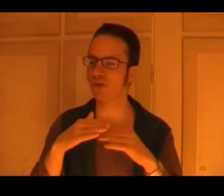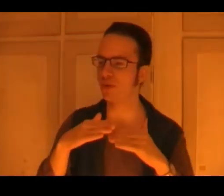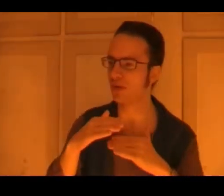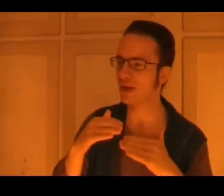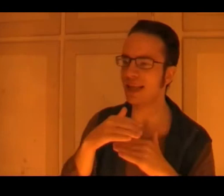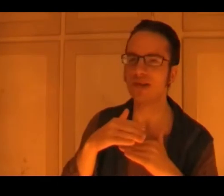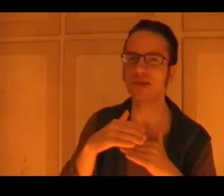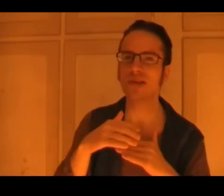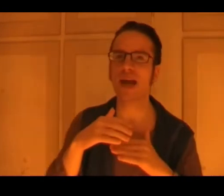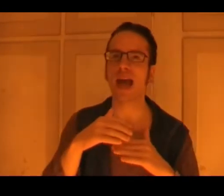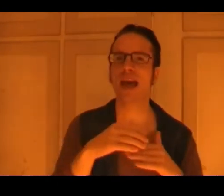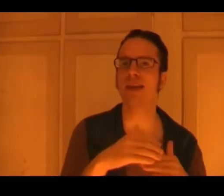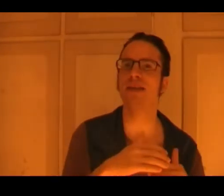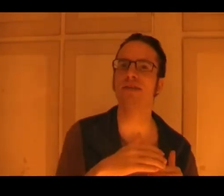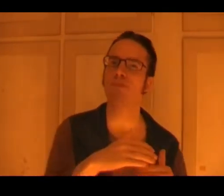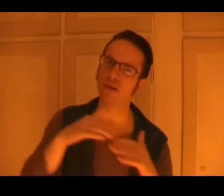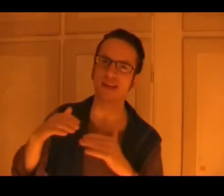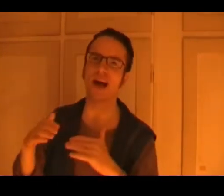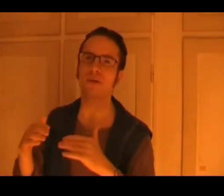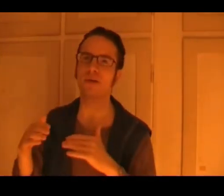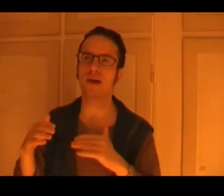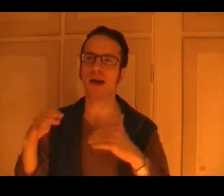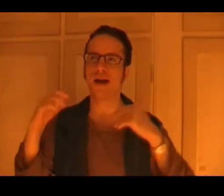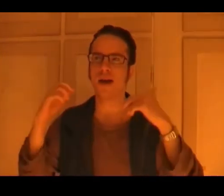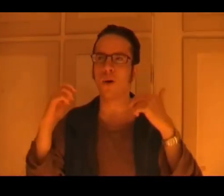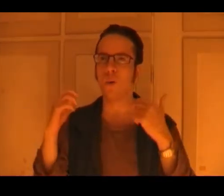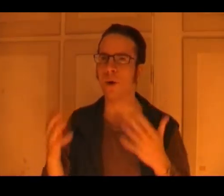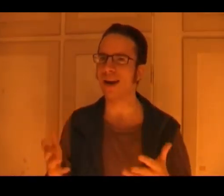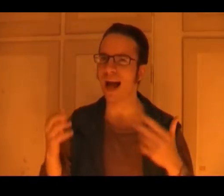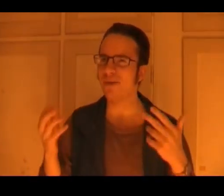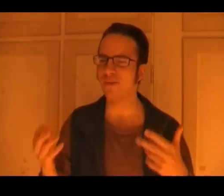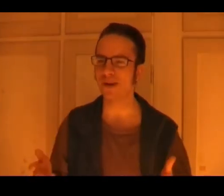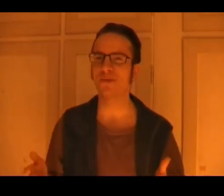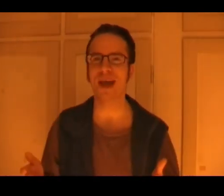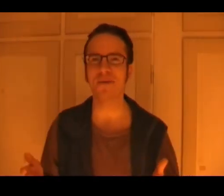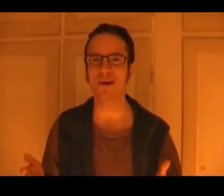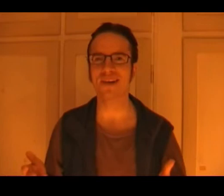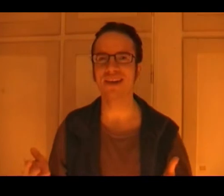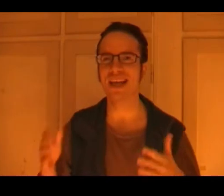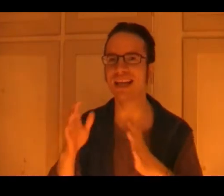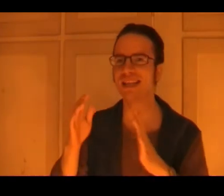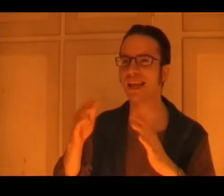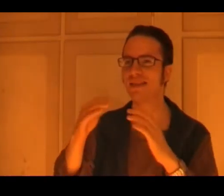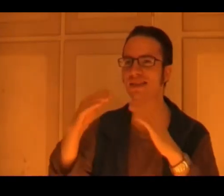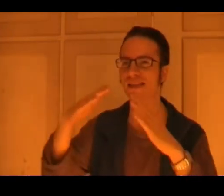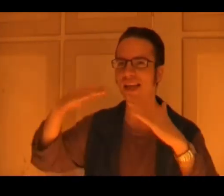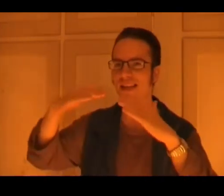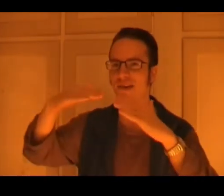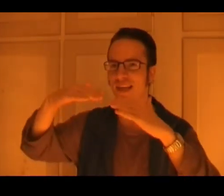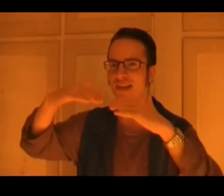gears, and then he just pulls it out, what, how the fuck would that work, it, they're gears,